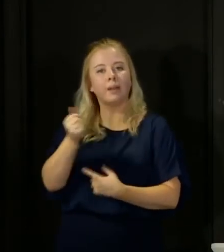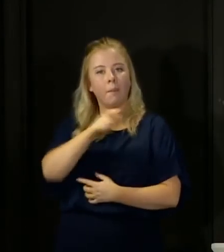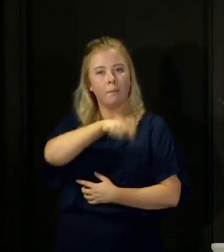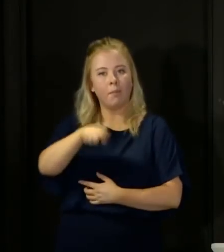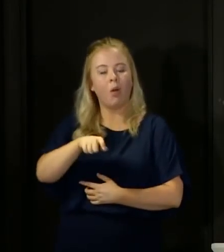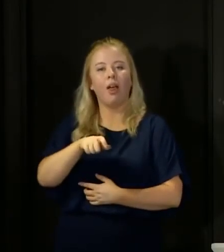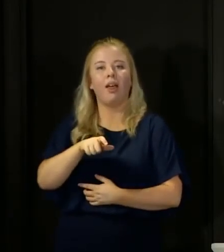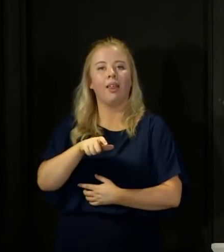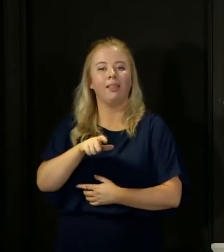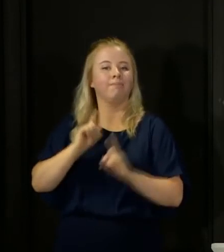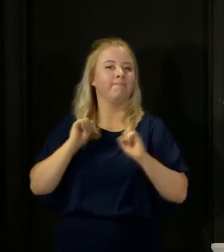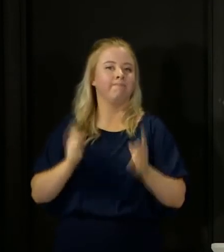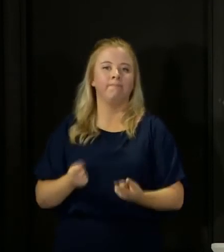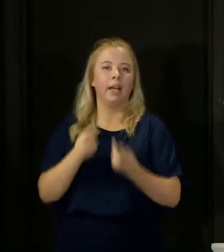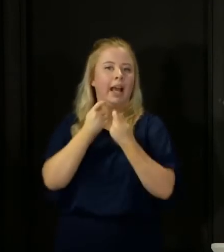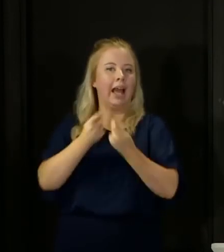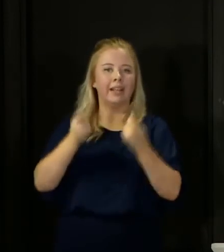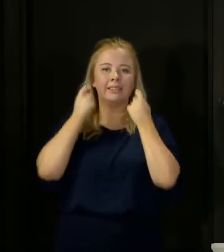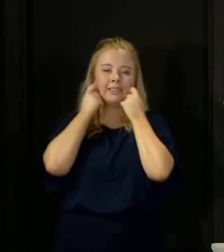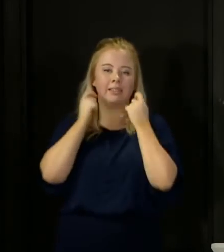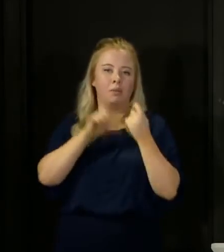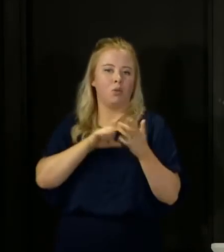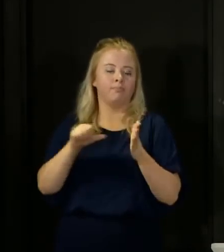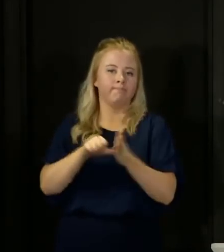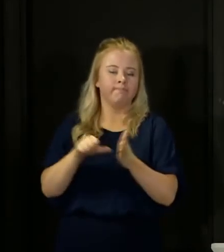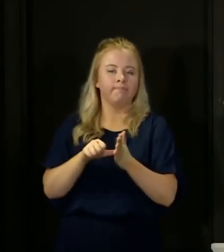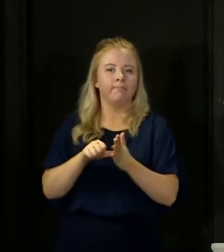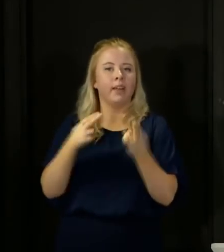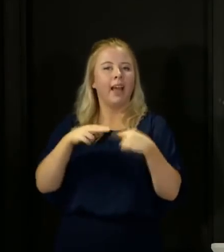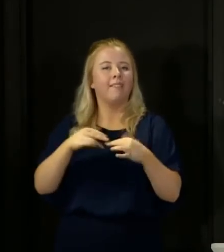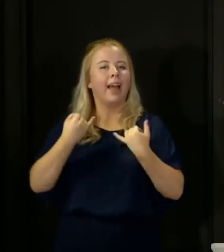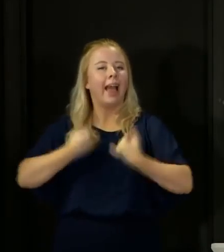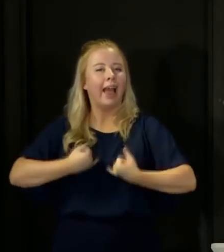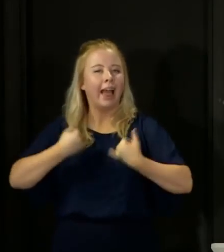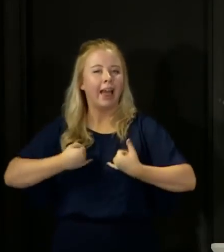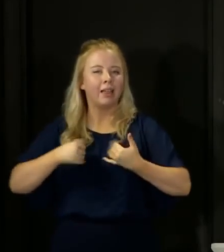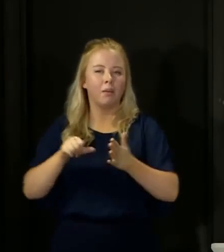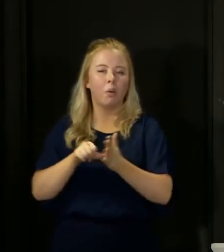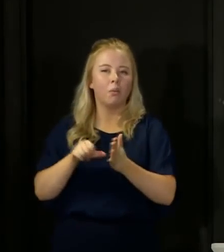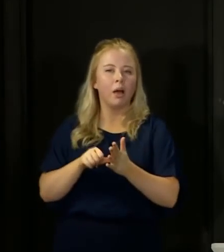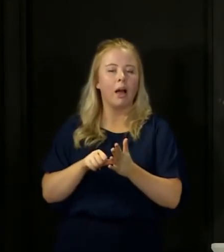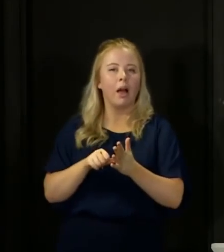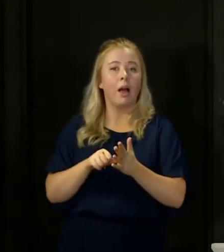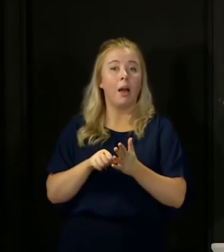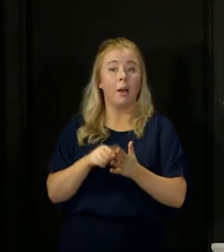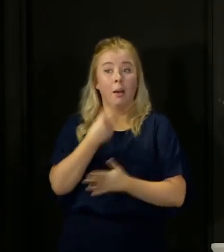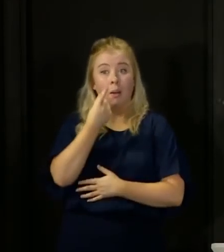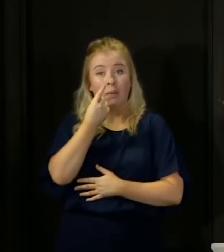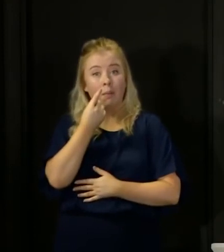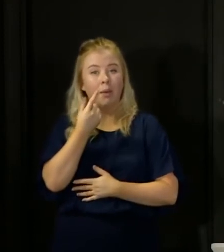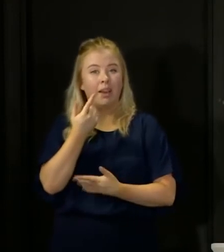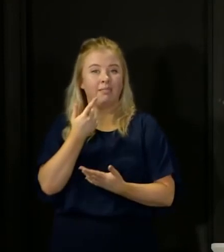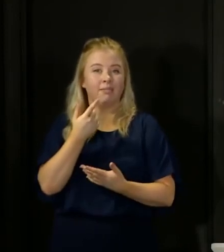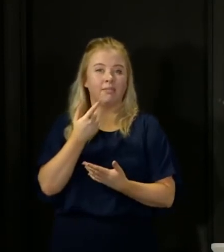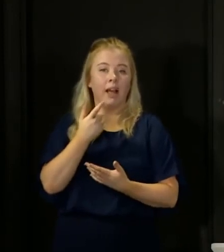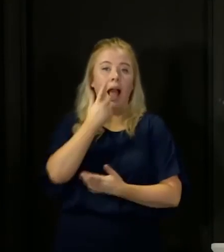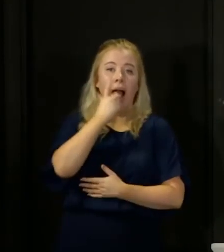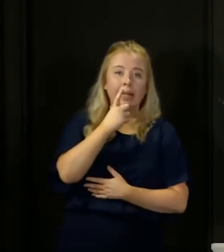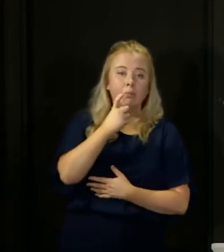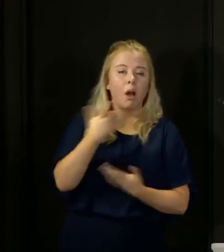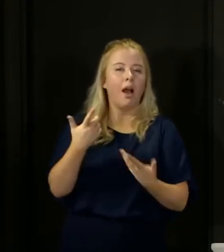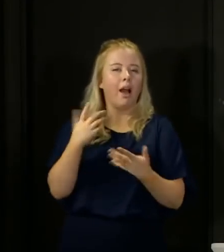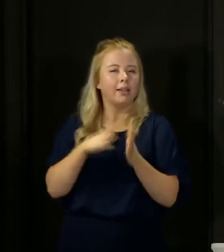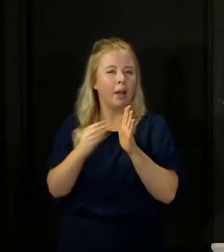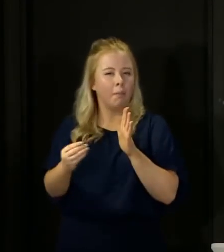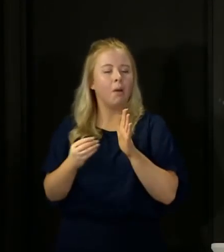for whom wearing face masks would be difficult. People with particular health conditions, you know, with asthma, for example. So we have,